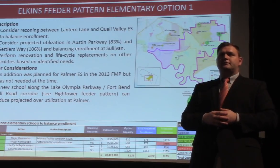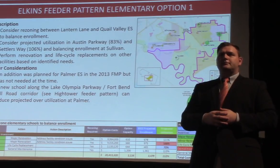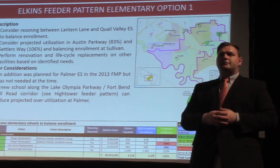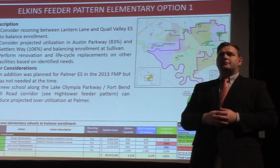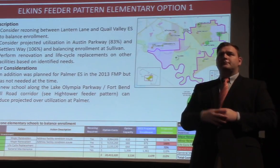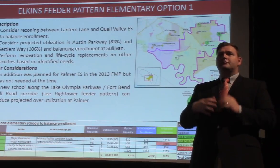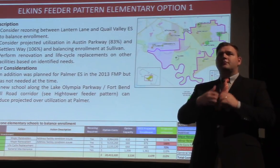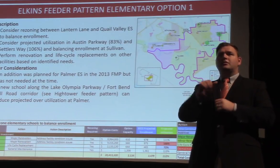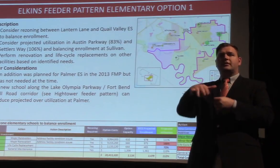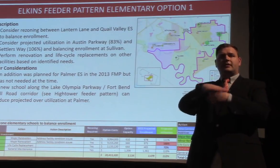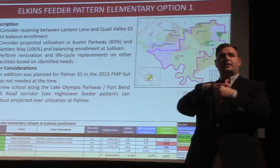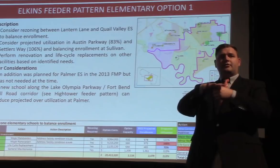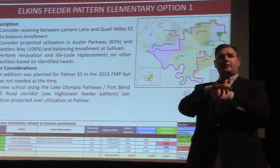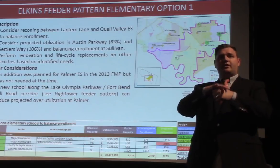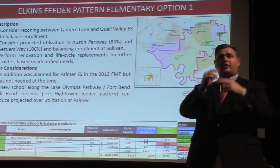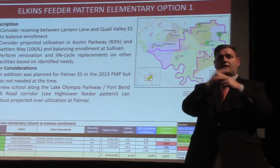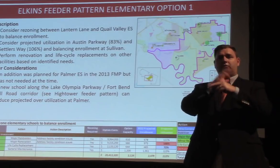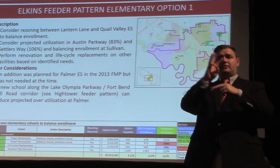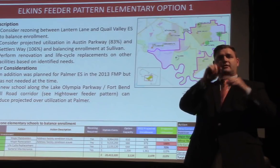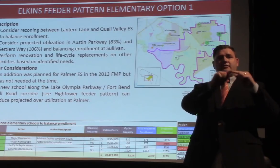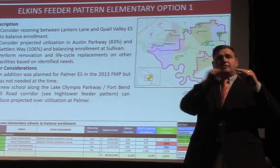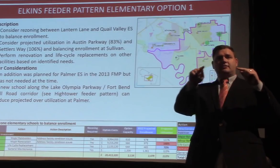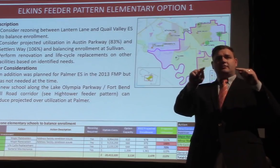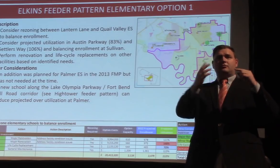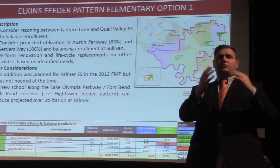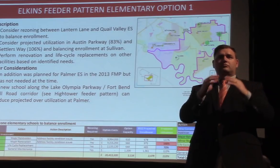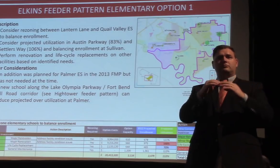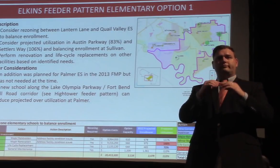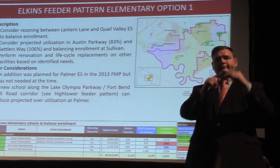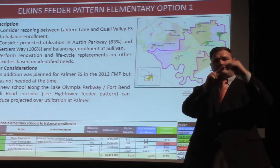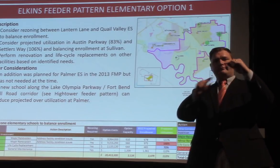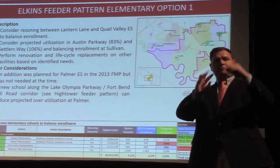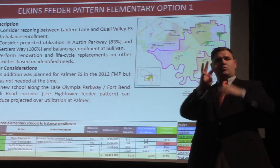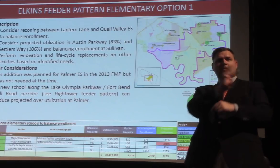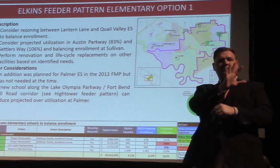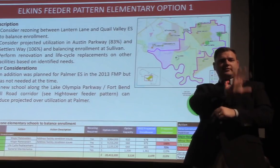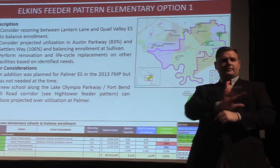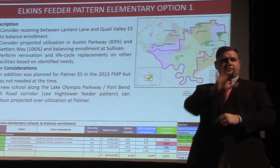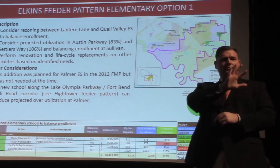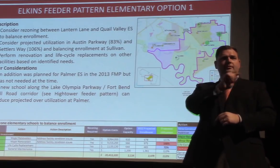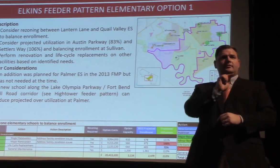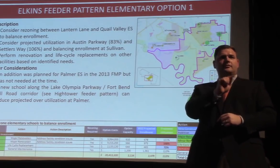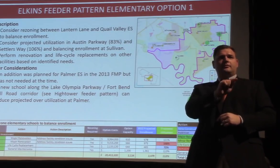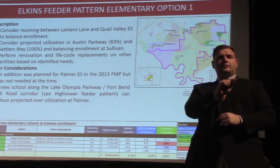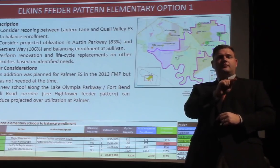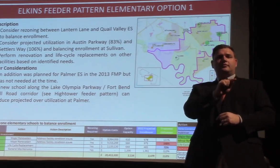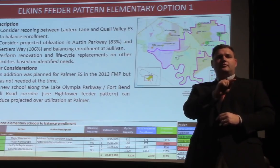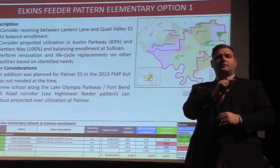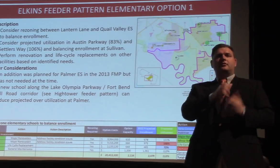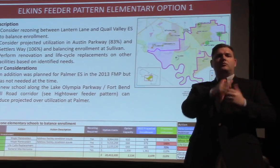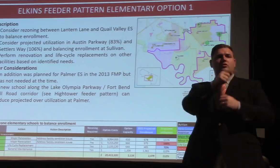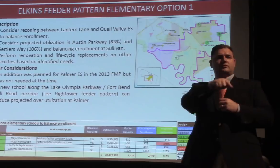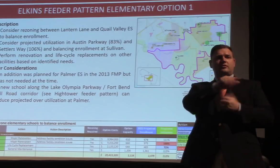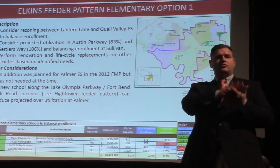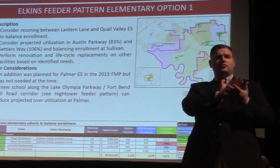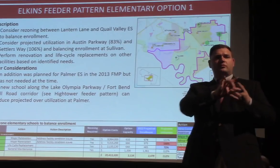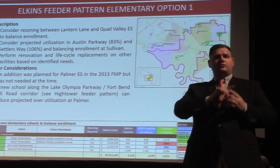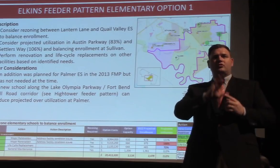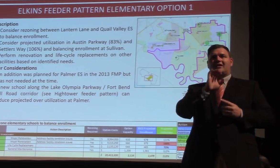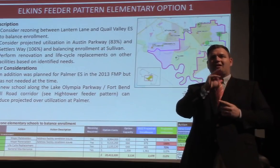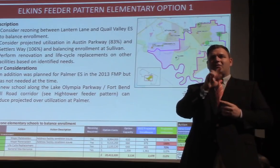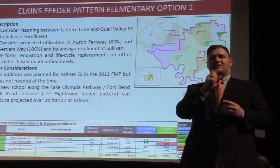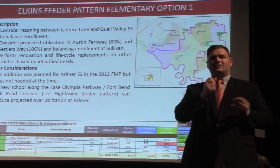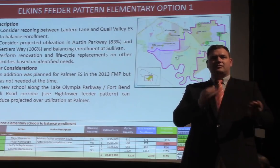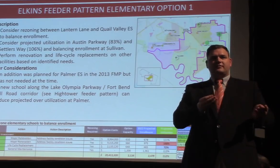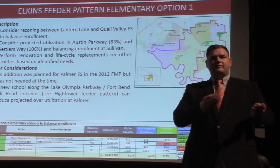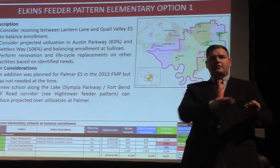of the area south of six or west of six, those are served by schools that are in the Clements feeder pattern, with the exception of